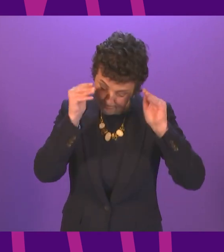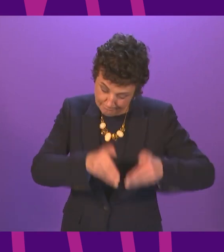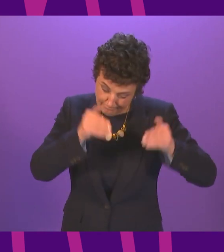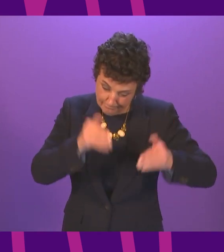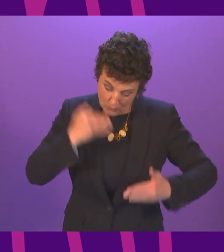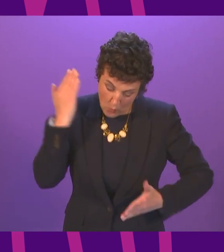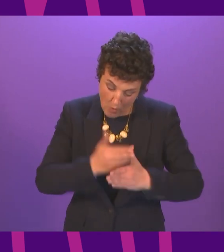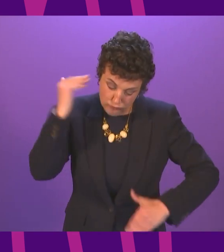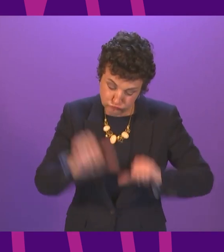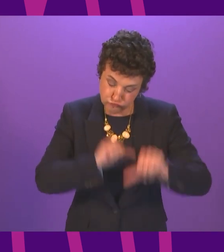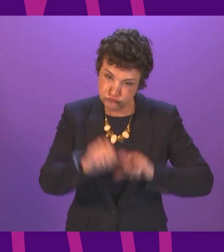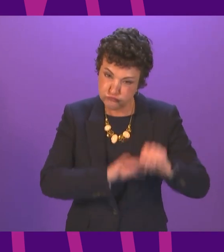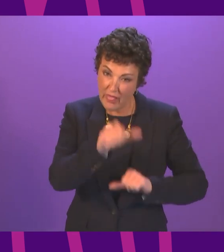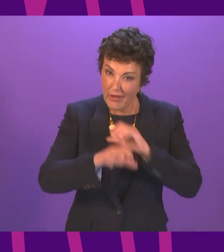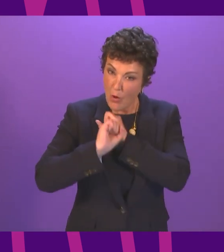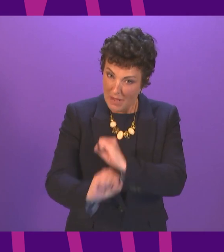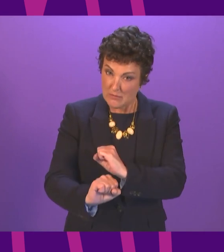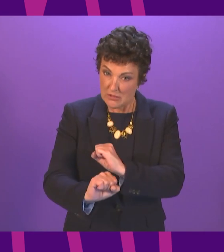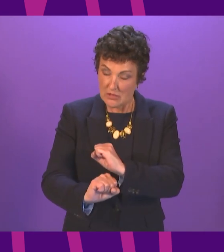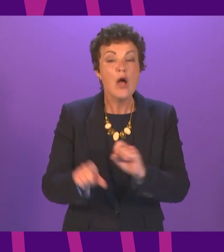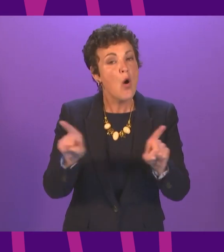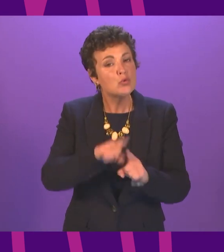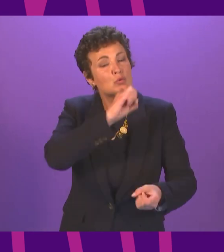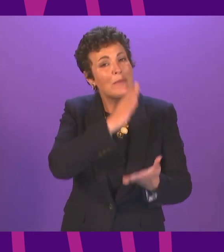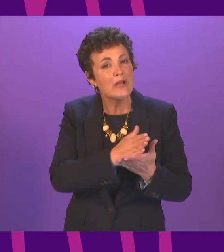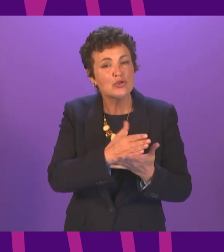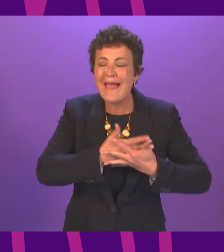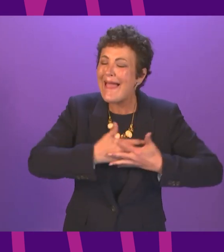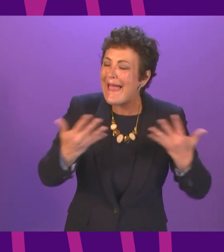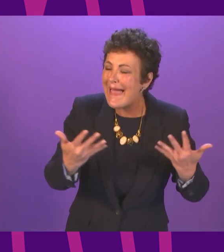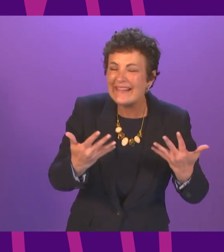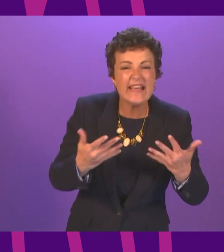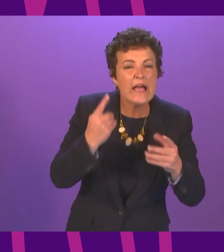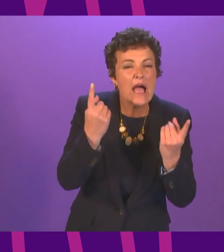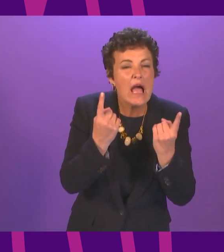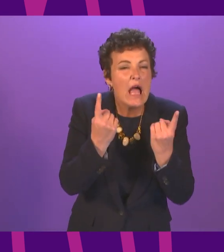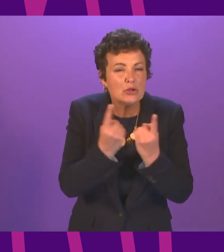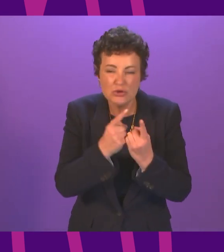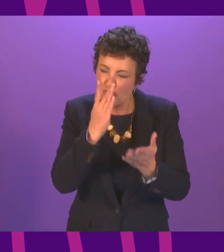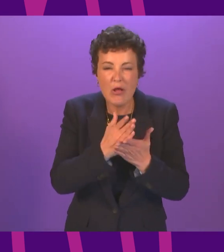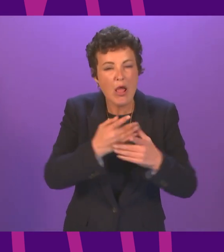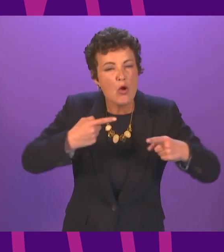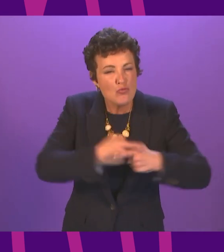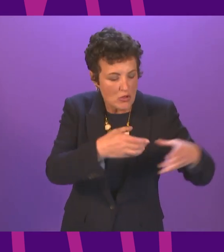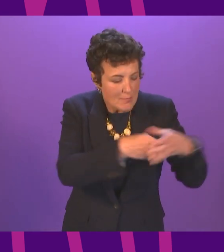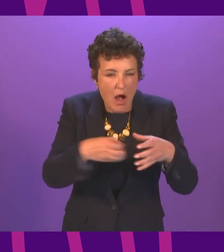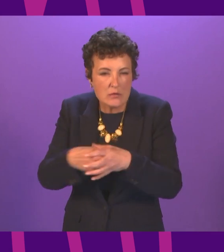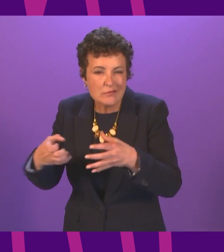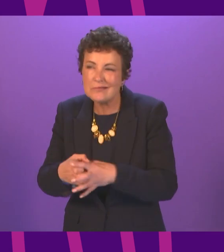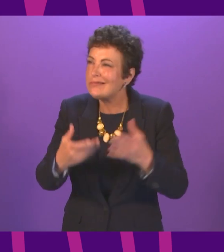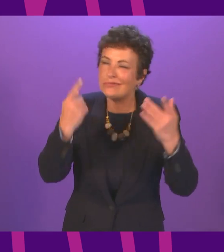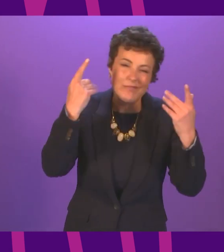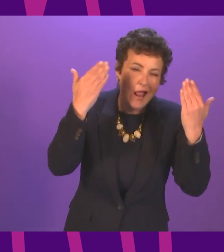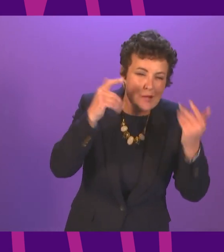deliver the first 100 days' commitments and to ensure that cross-cutting issues such as net zero, the tackling of poverty, the addressing of